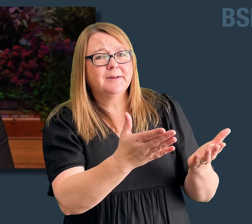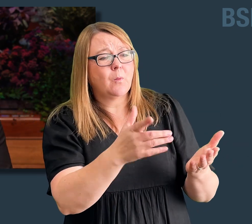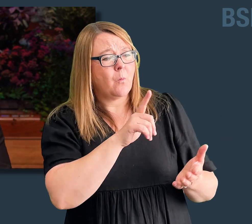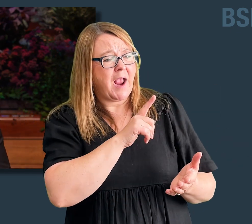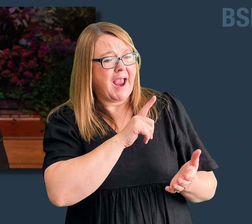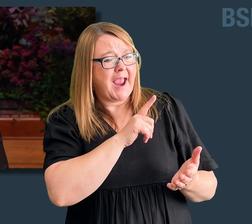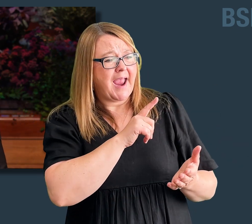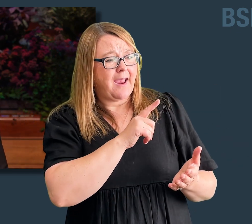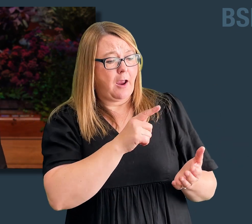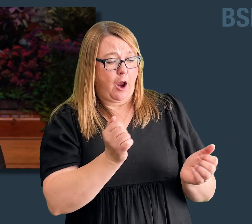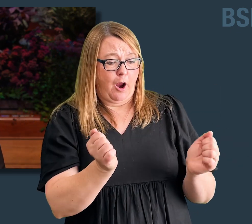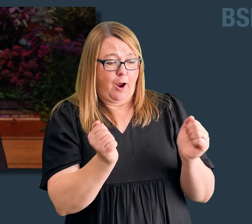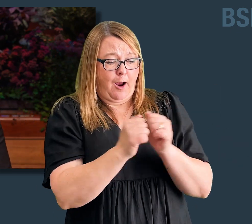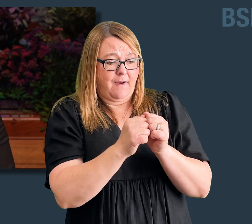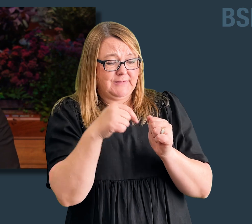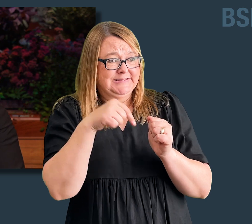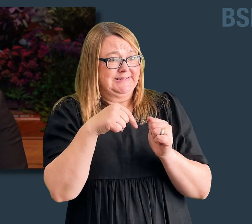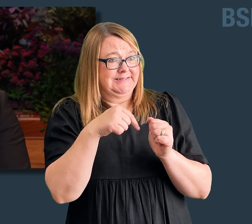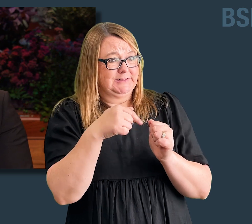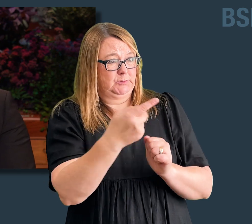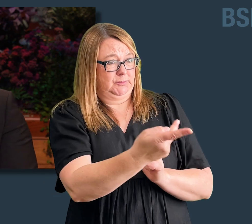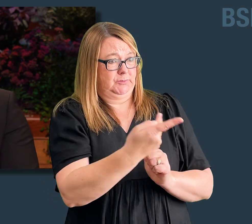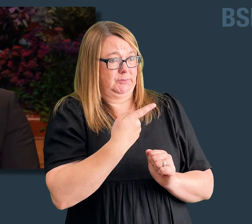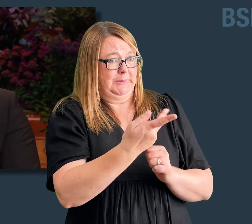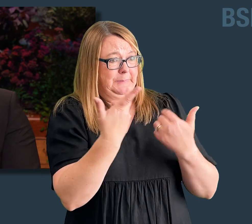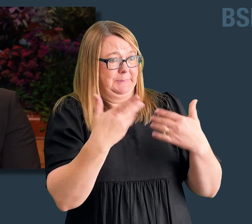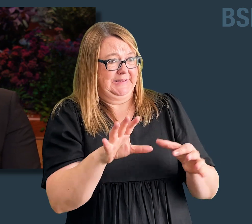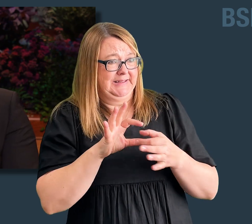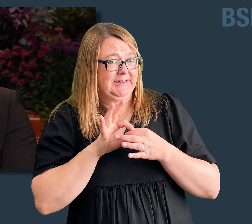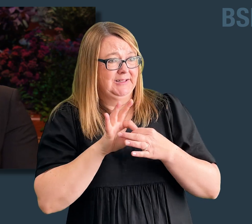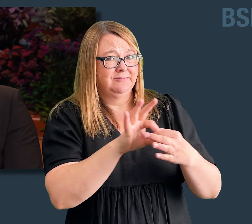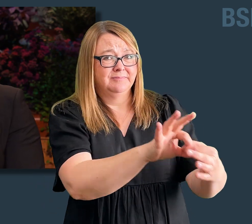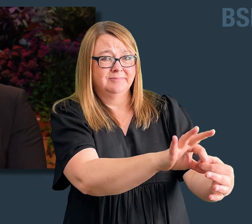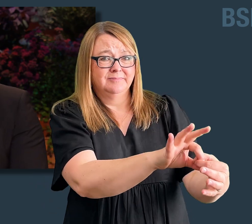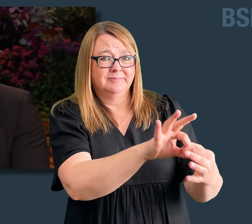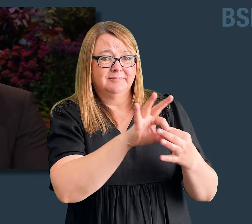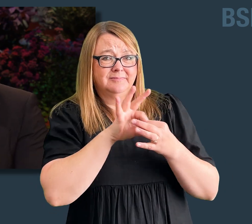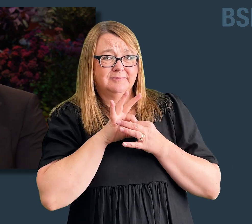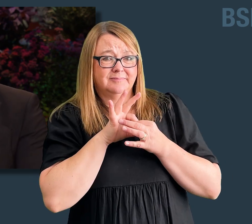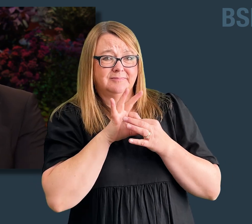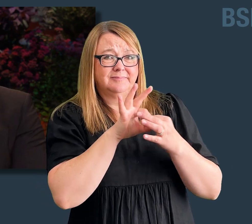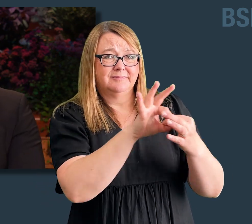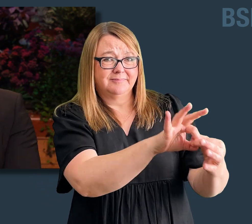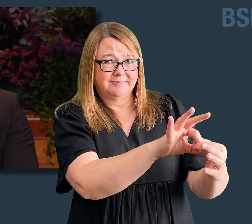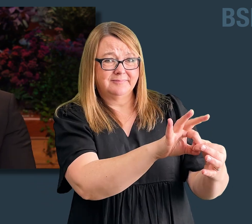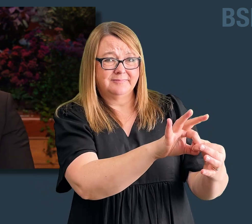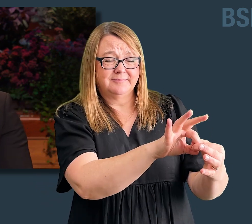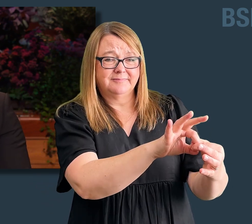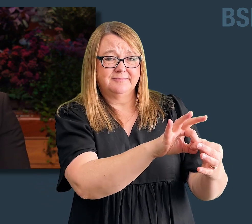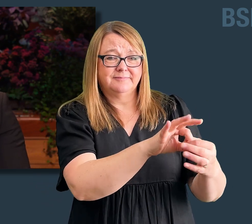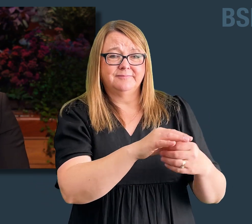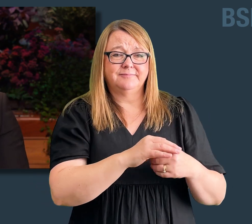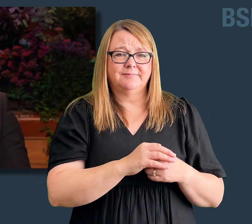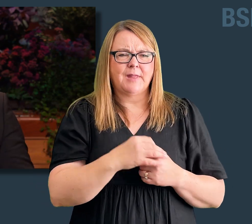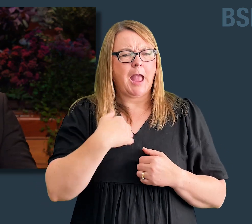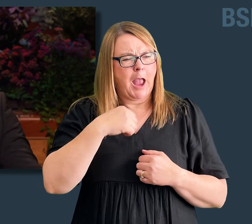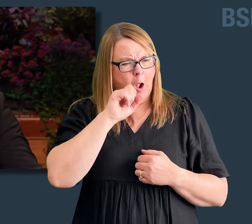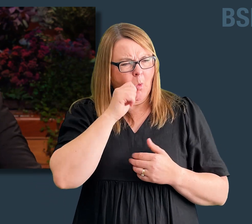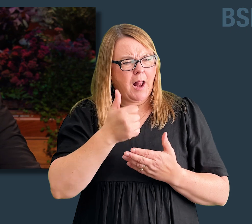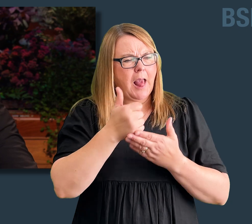for I know of the covenant which I have made unto you, or ye have made unto me, and I will covenant with my people and deliver